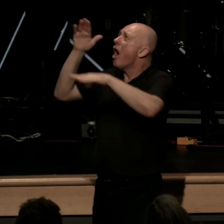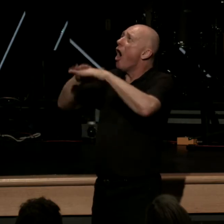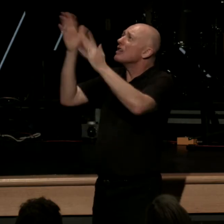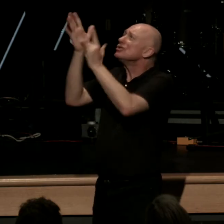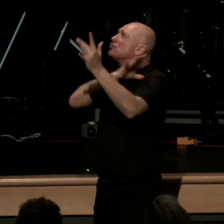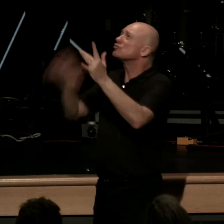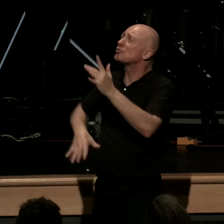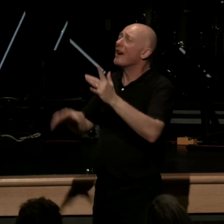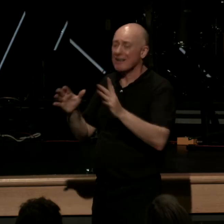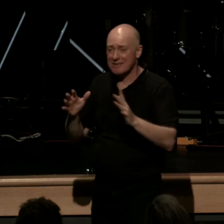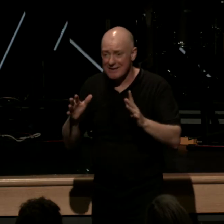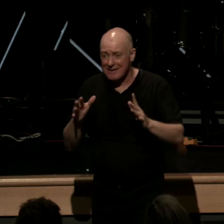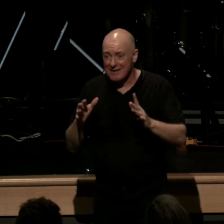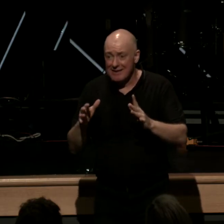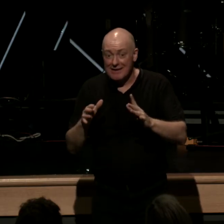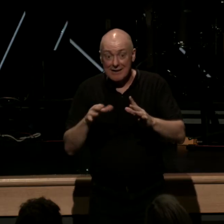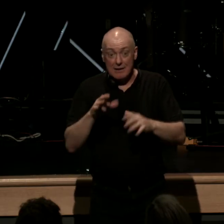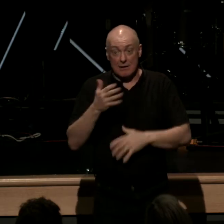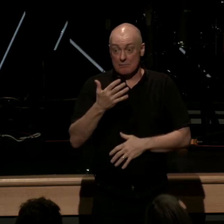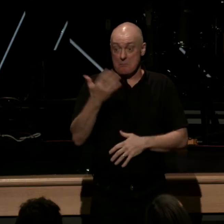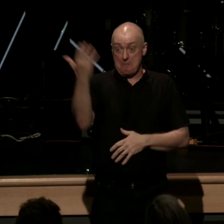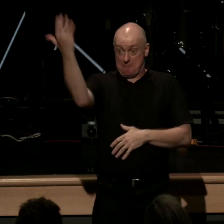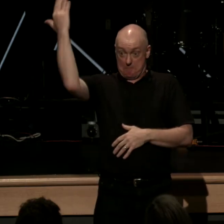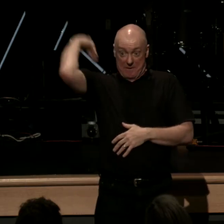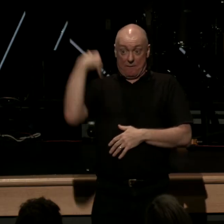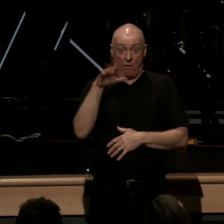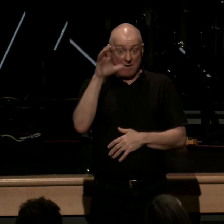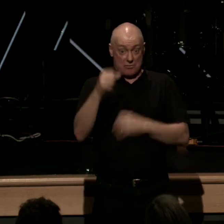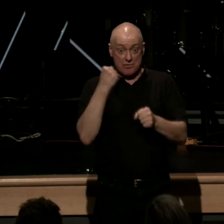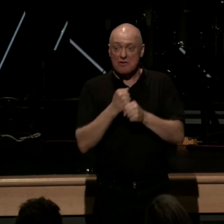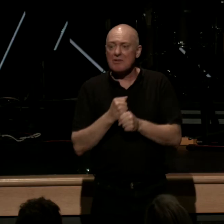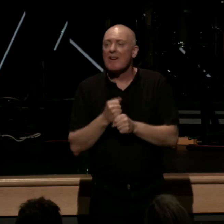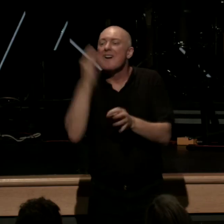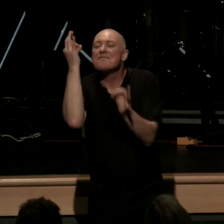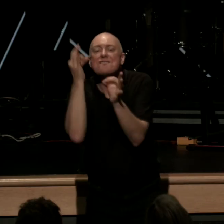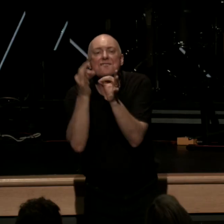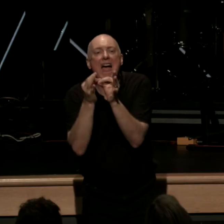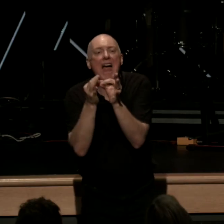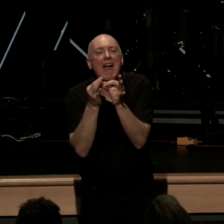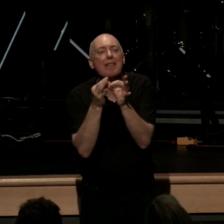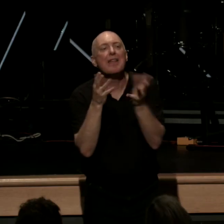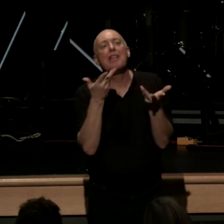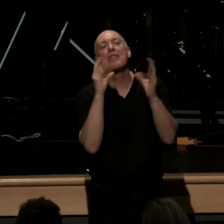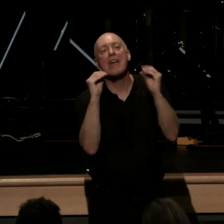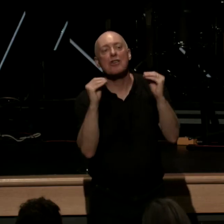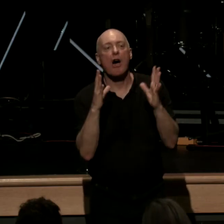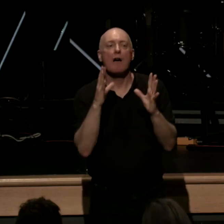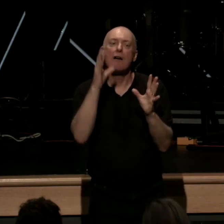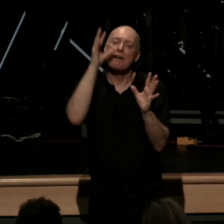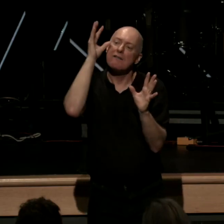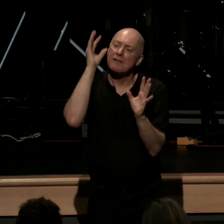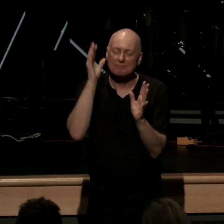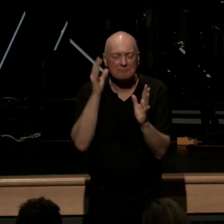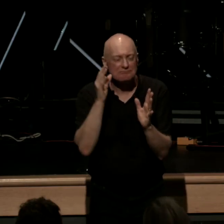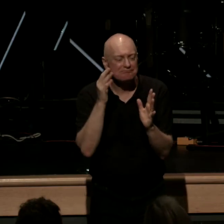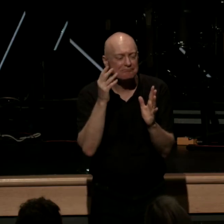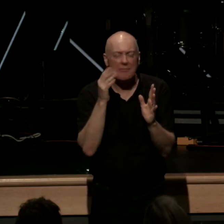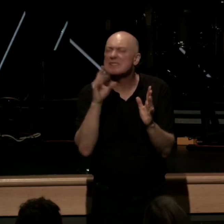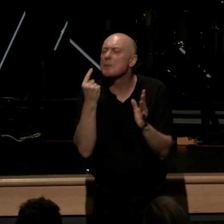Christ now within the medieval period faith was taught as a virtue now see the